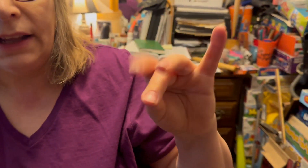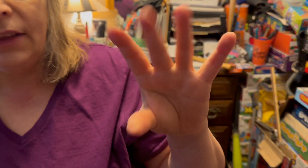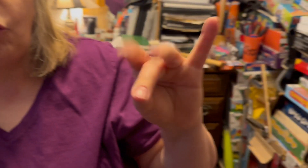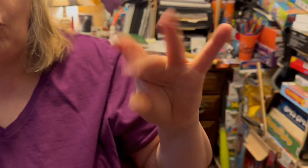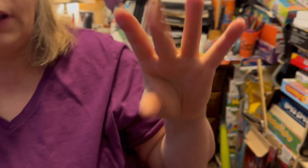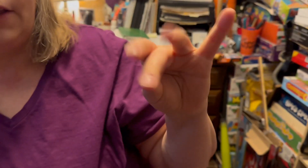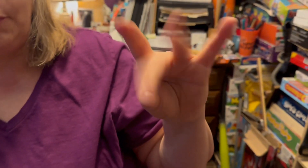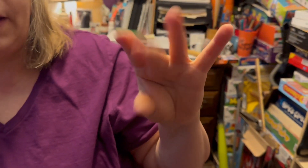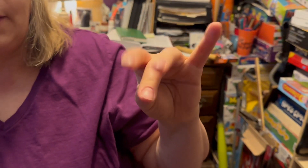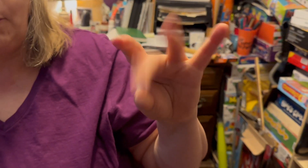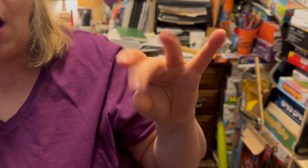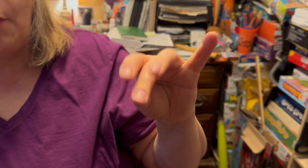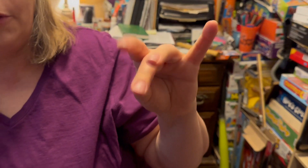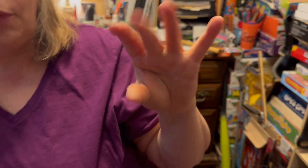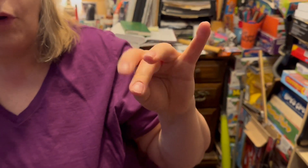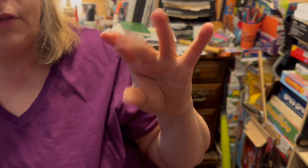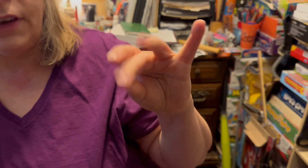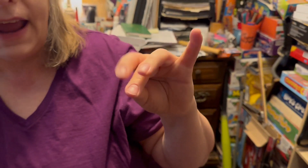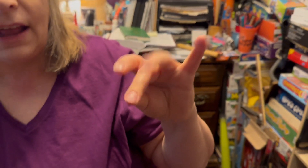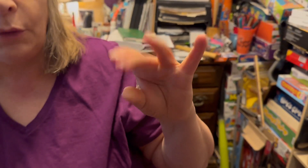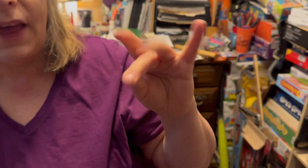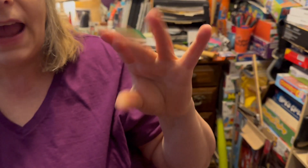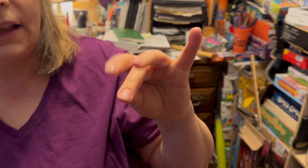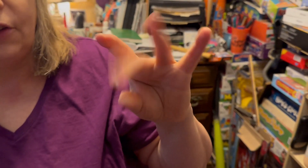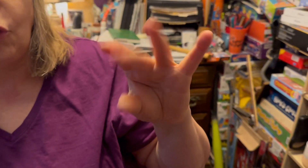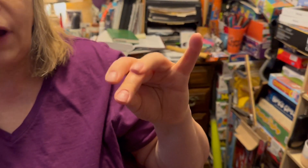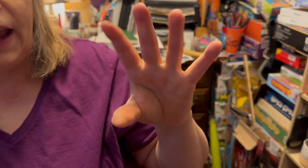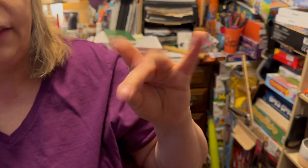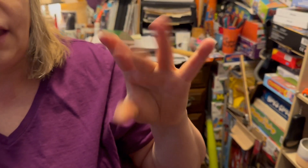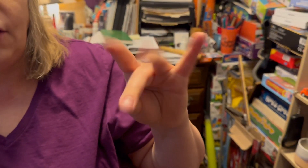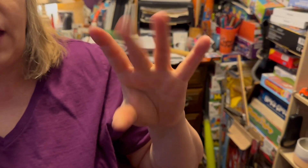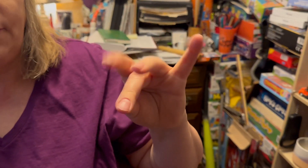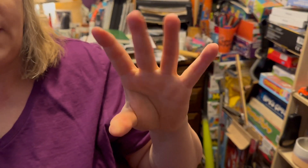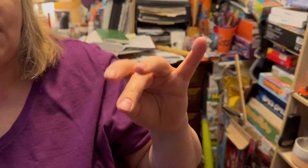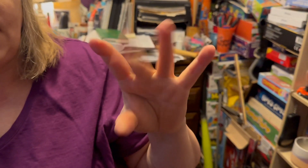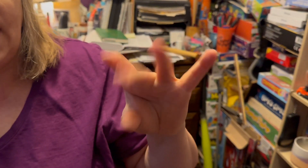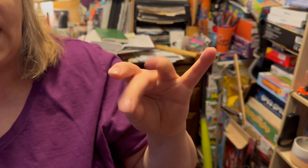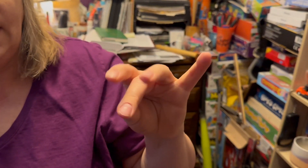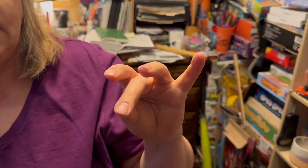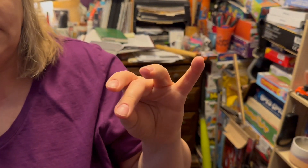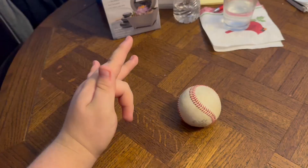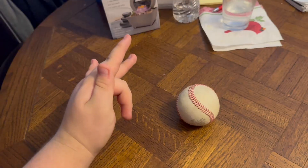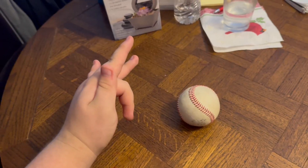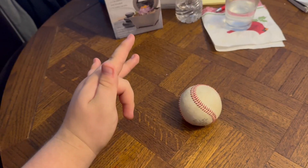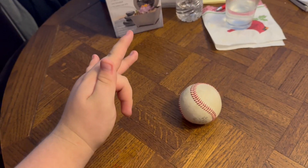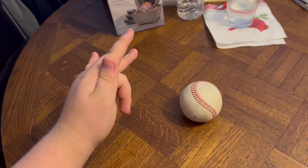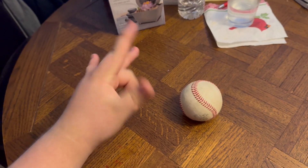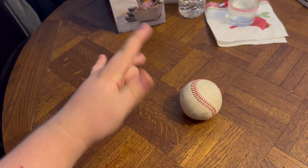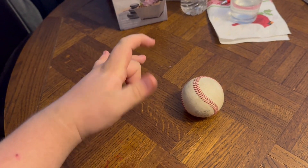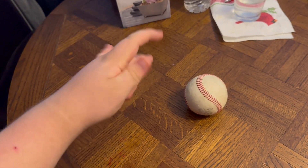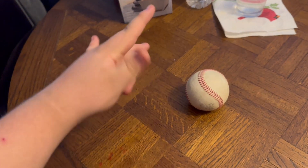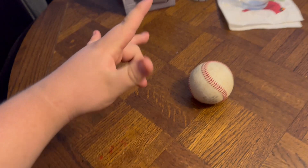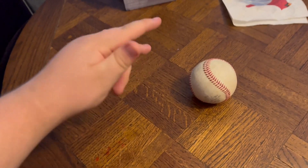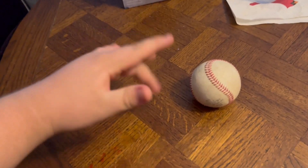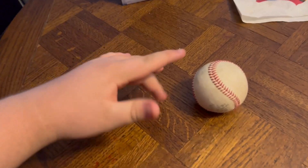let's do it let's play some ball with Boris and with Alex okay sounds like fun Stella okay then here we go